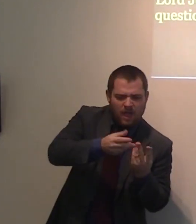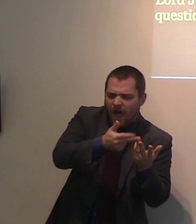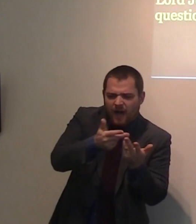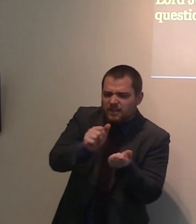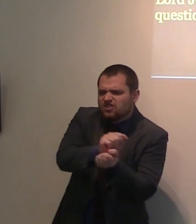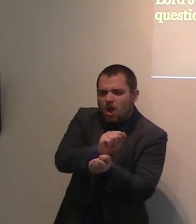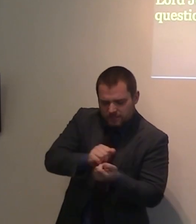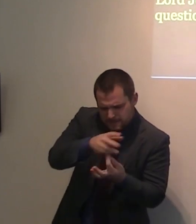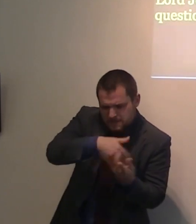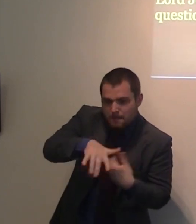toxins.